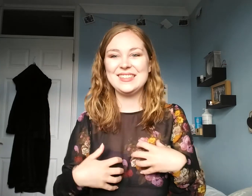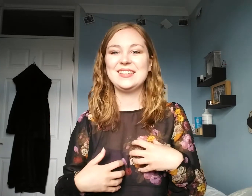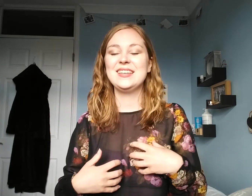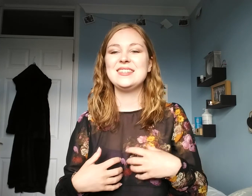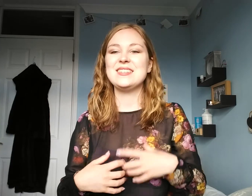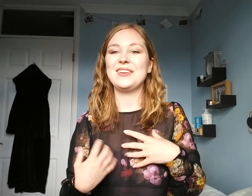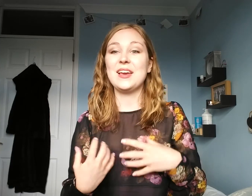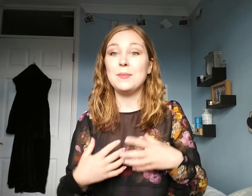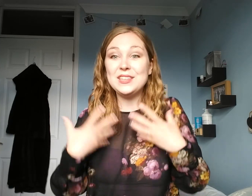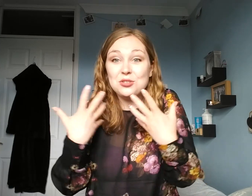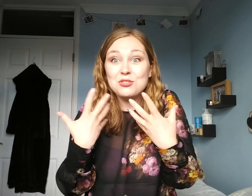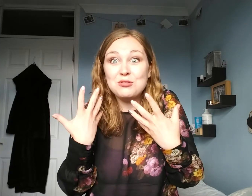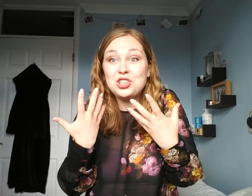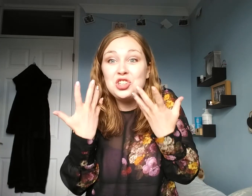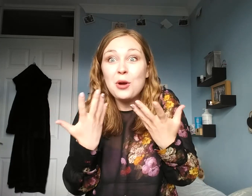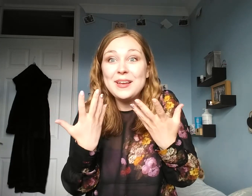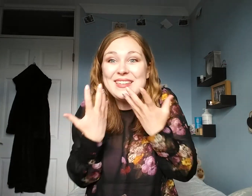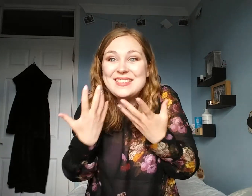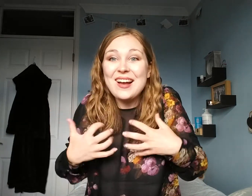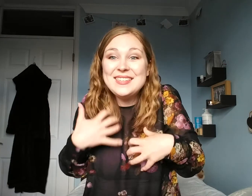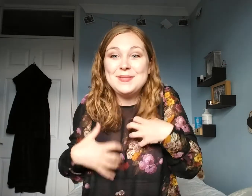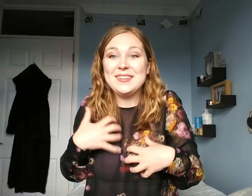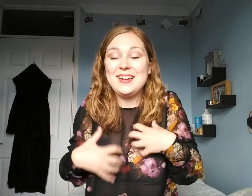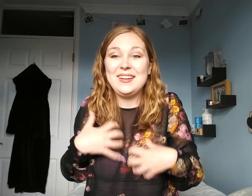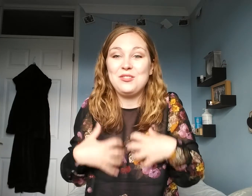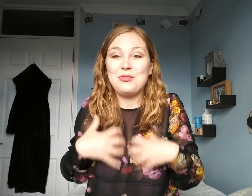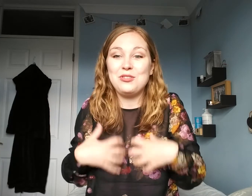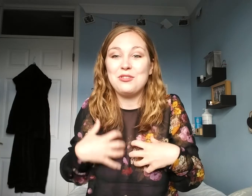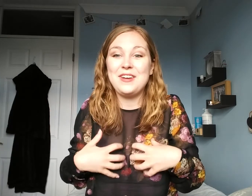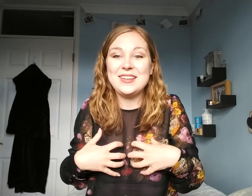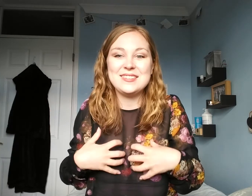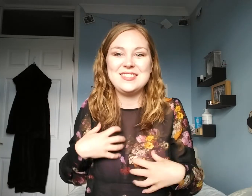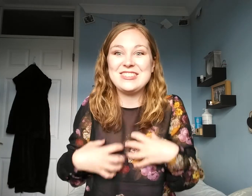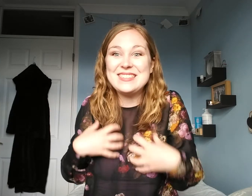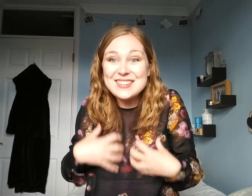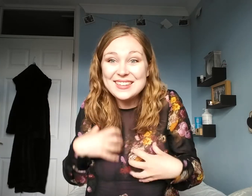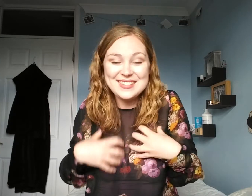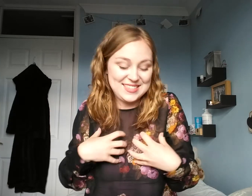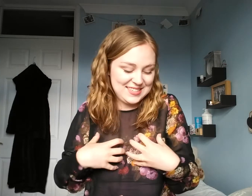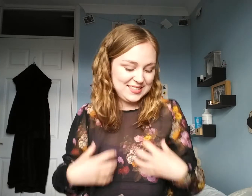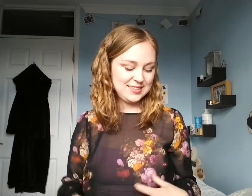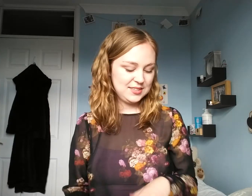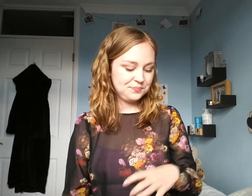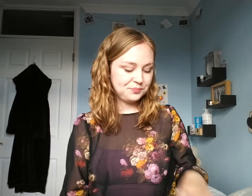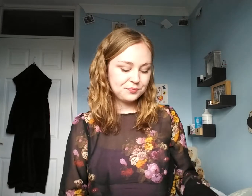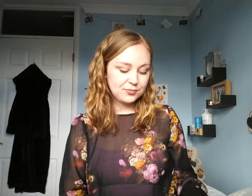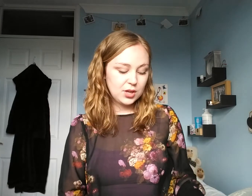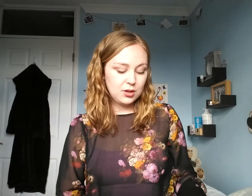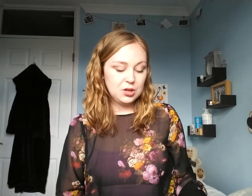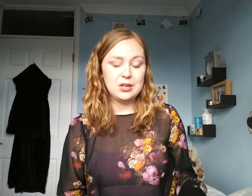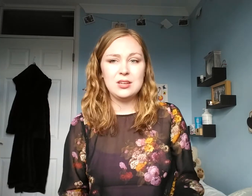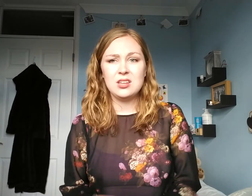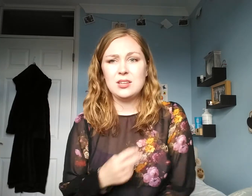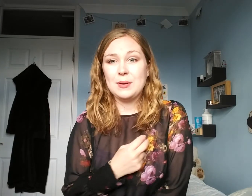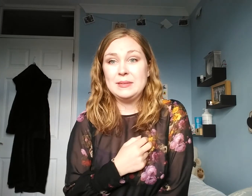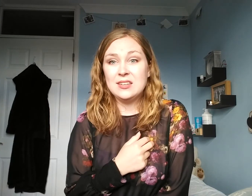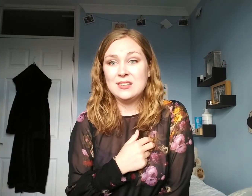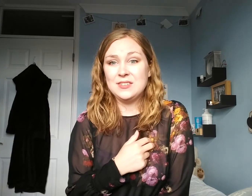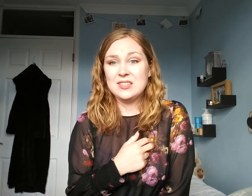So, again, make sure you're showing excitement on your face. You're excited. You might be nervous.